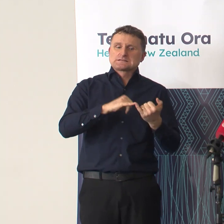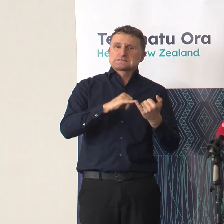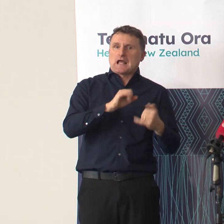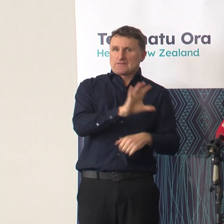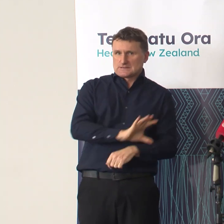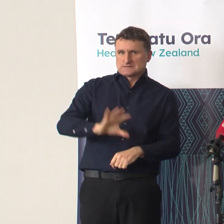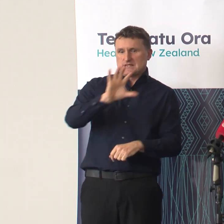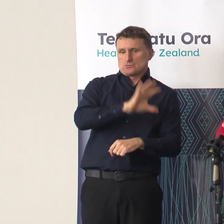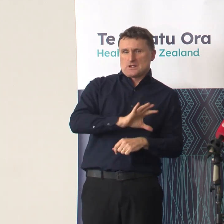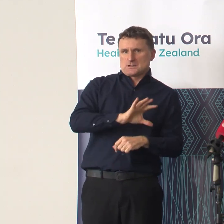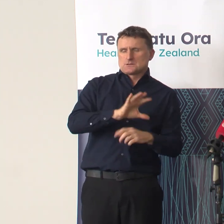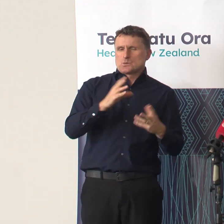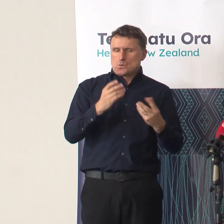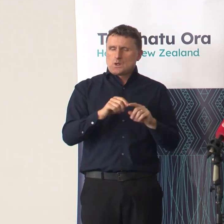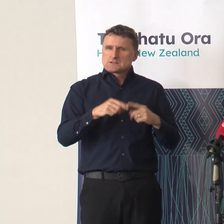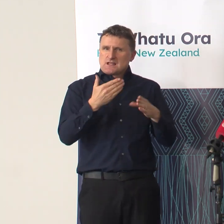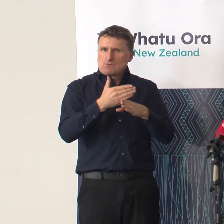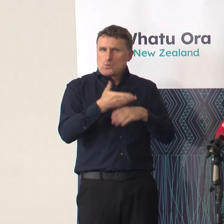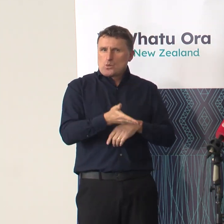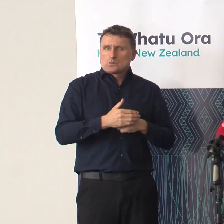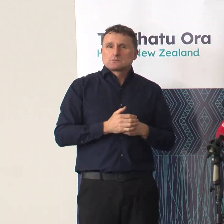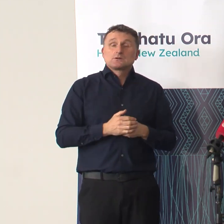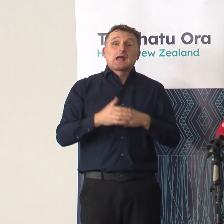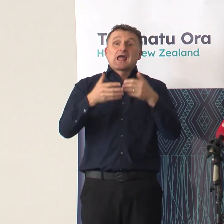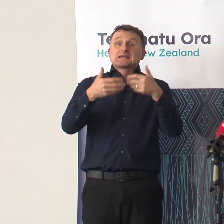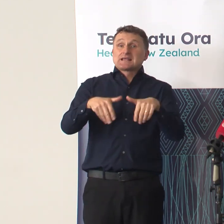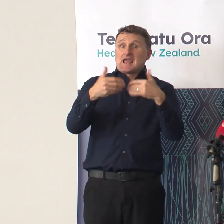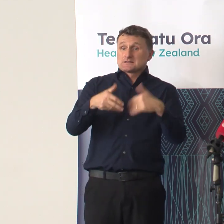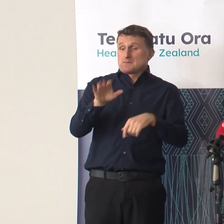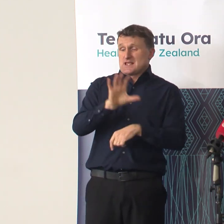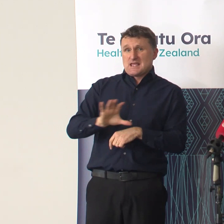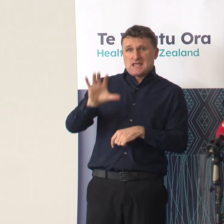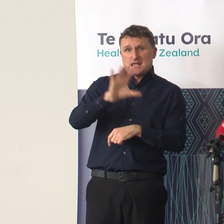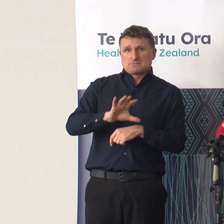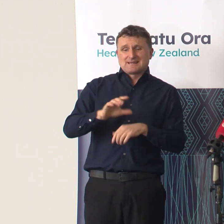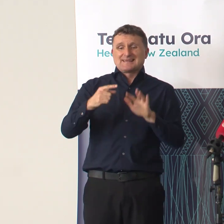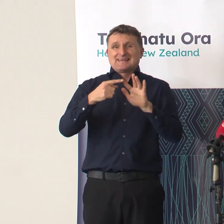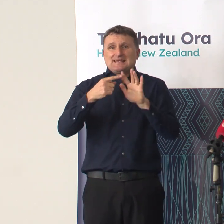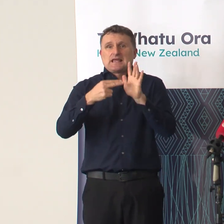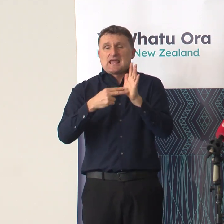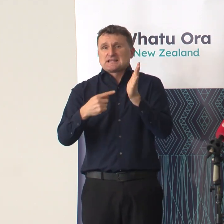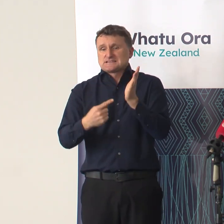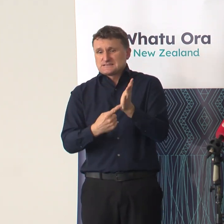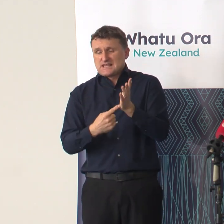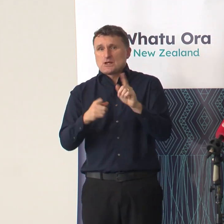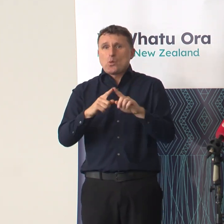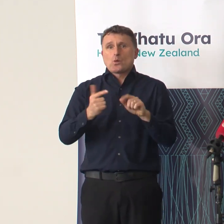joint replacements. And Canterbury as well in their ENT and gastroenterology lists.